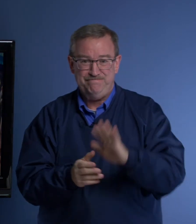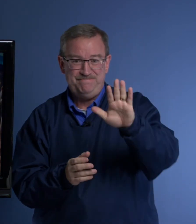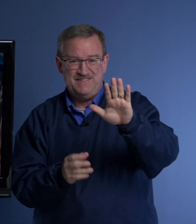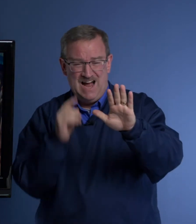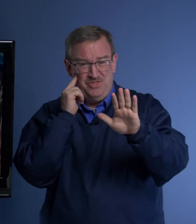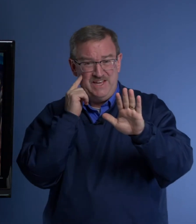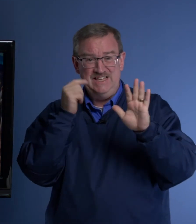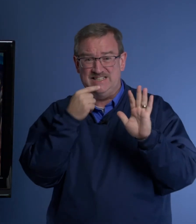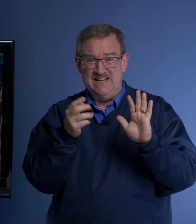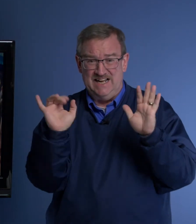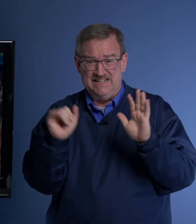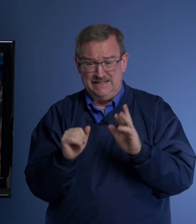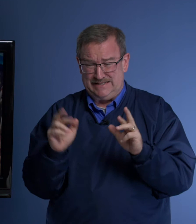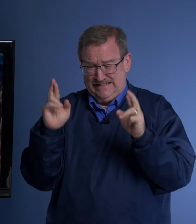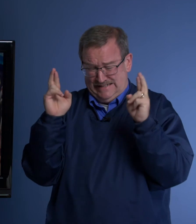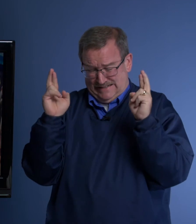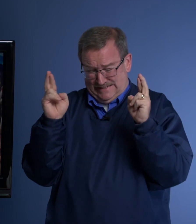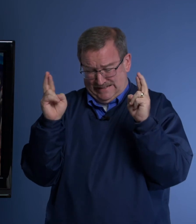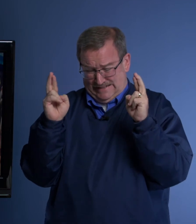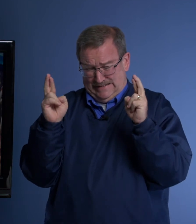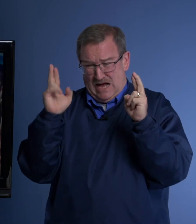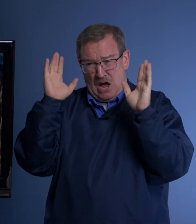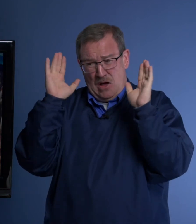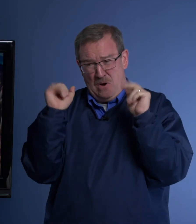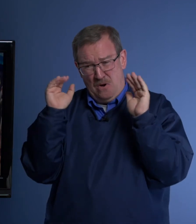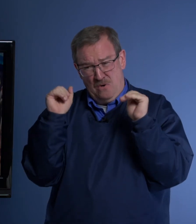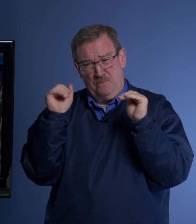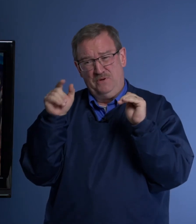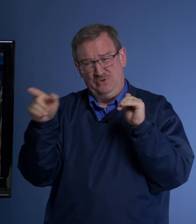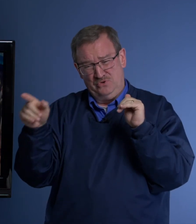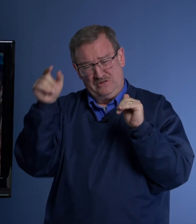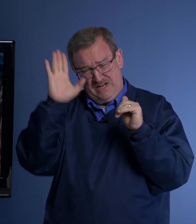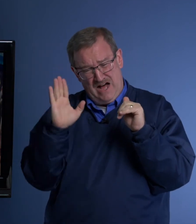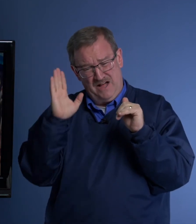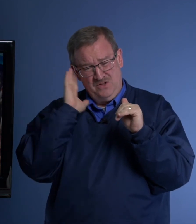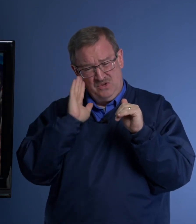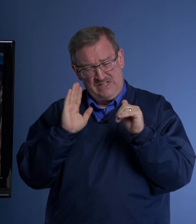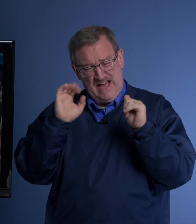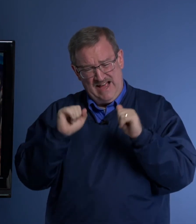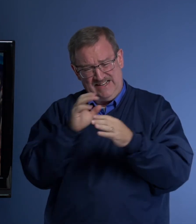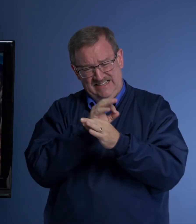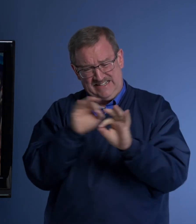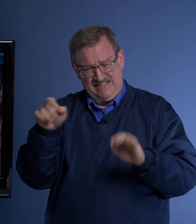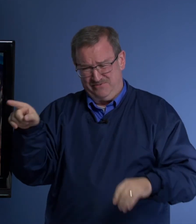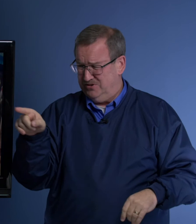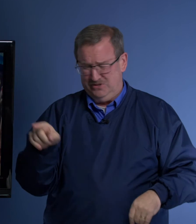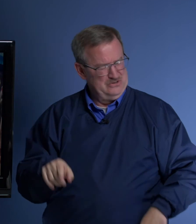I think he said it like this. I hope your God can deliver you.